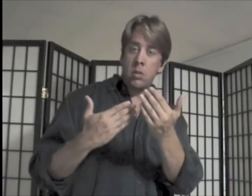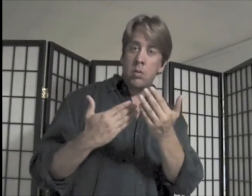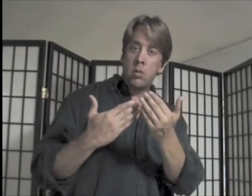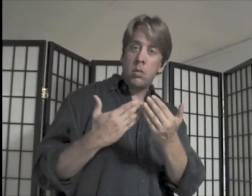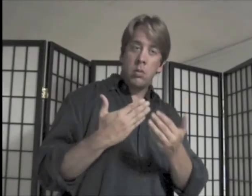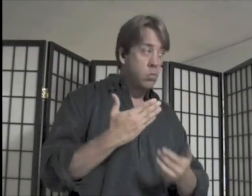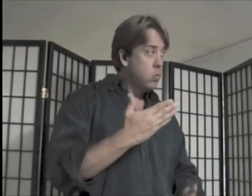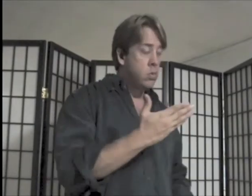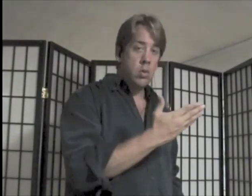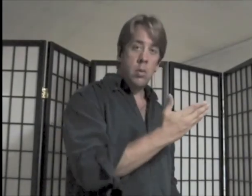We'll see you next time.